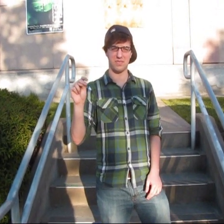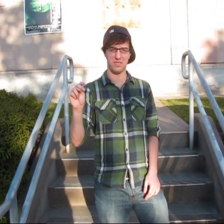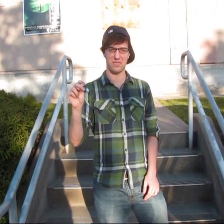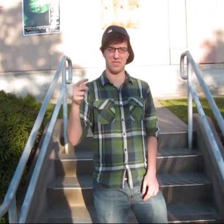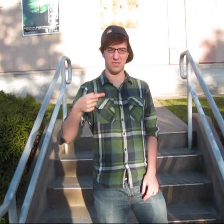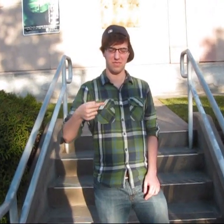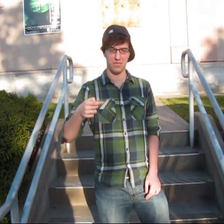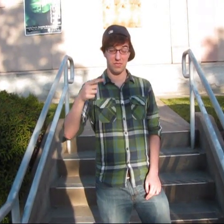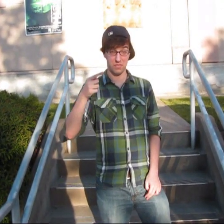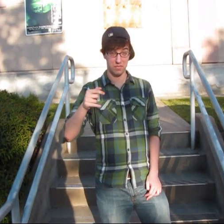sick.